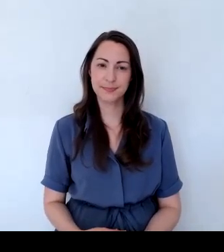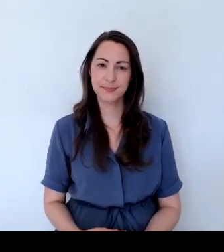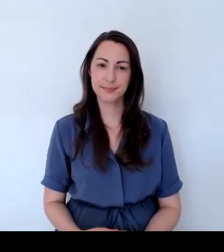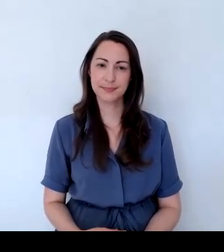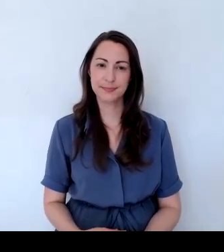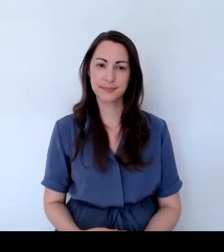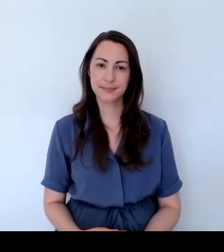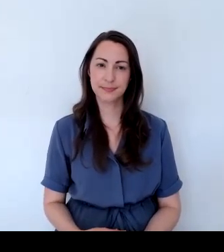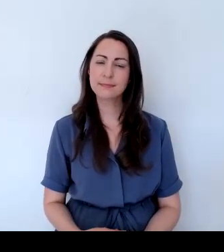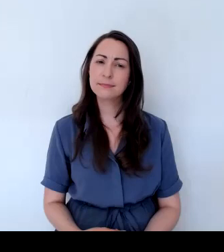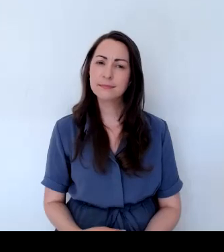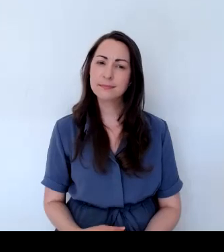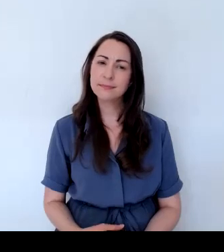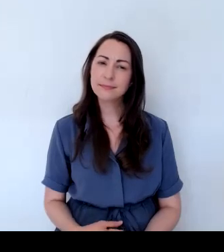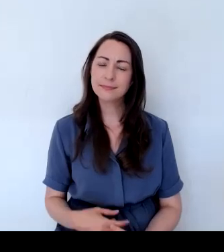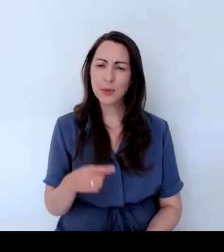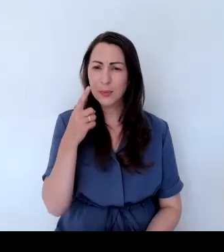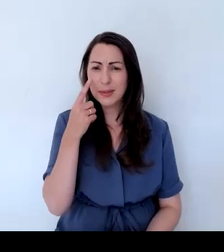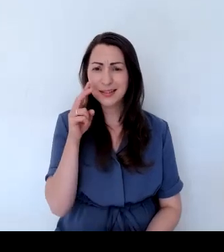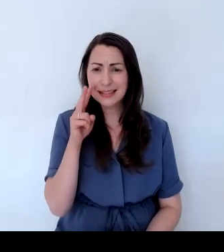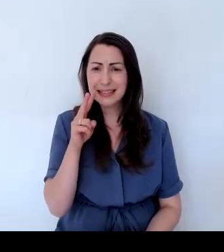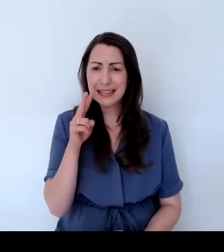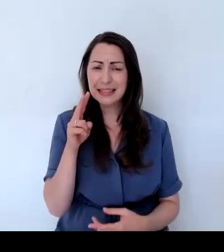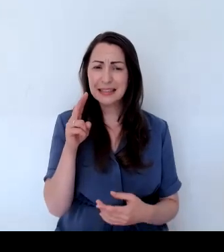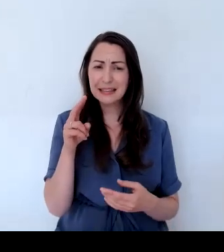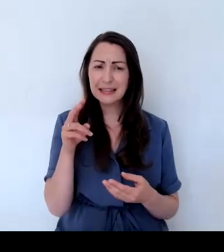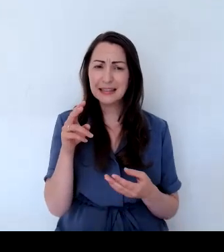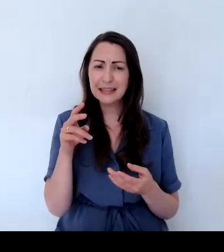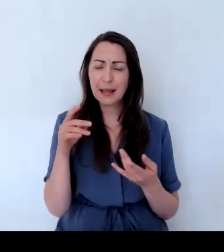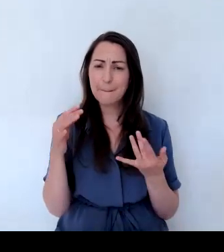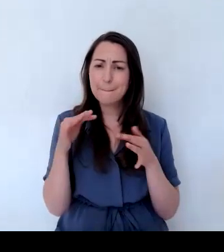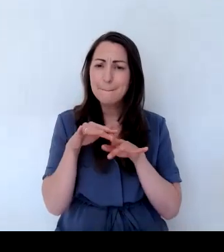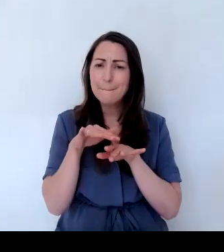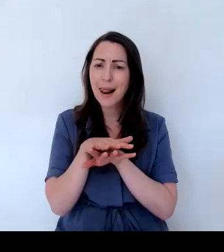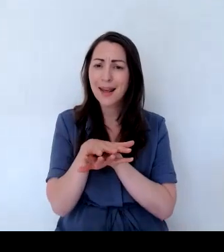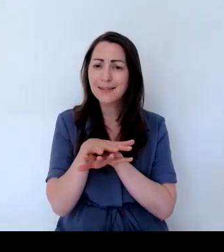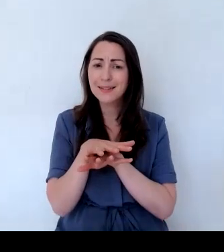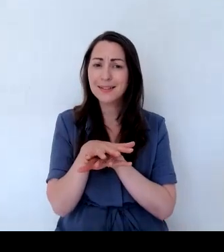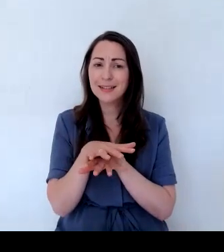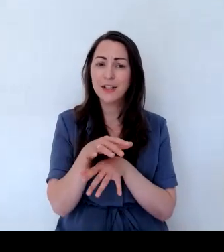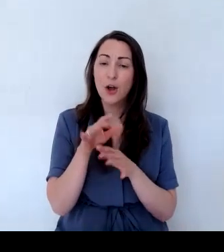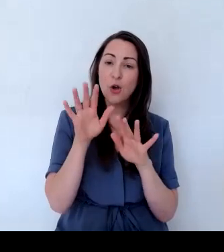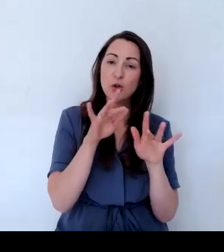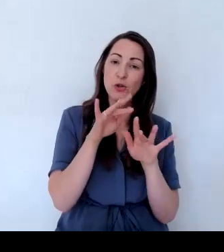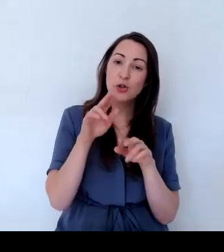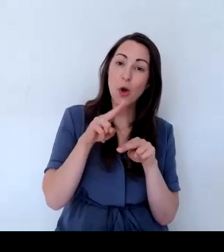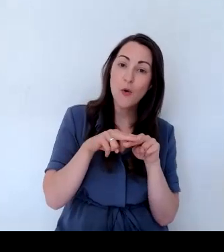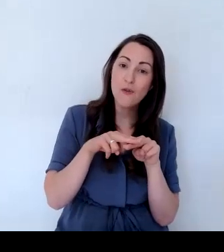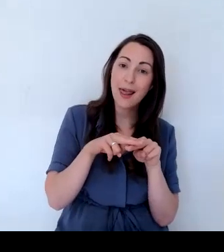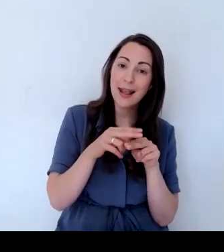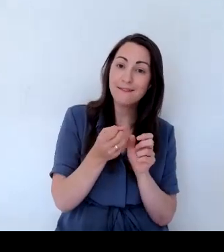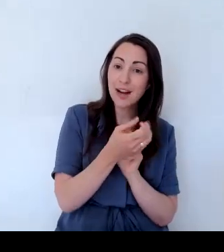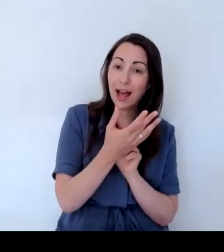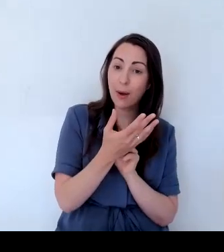And can you see how nicely it blends with that snowflake? Make a nice contrast with the snowflake.